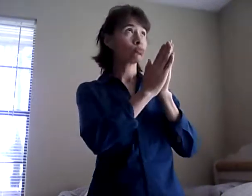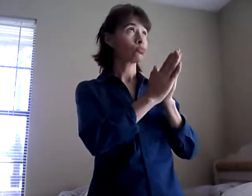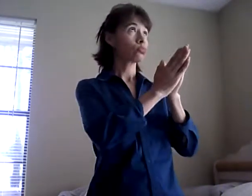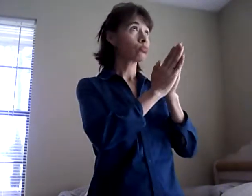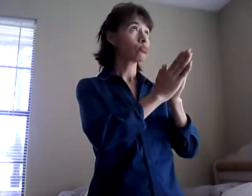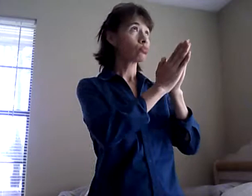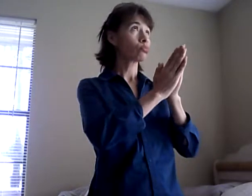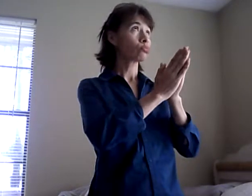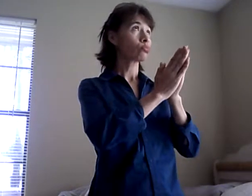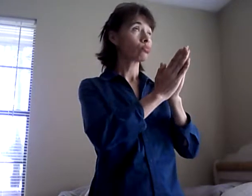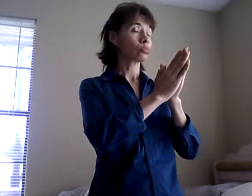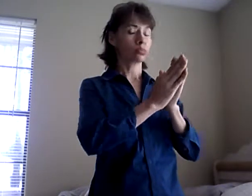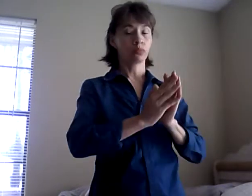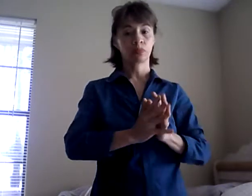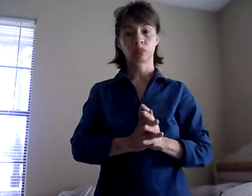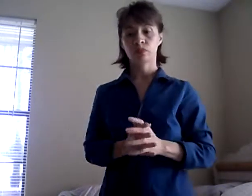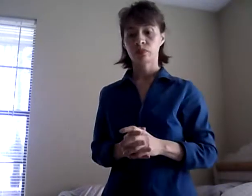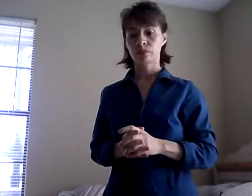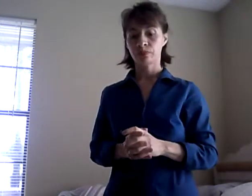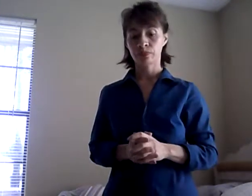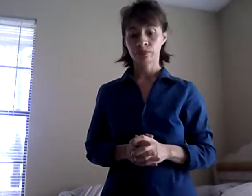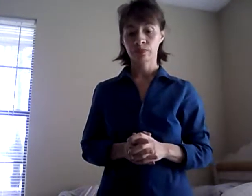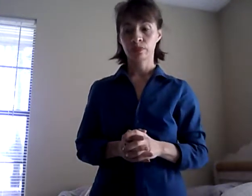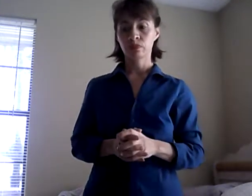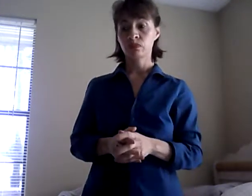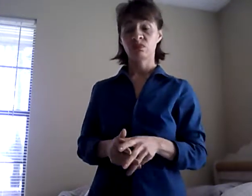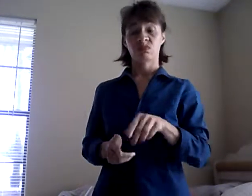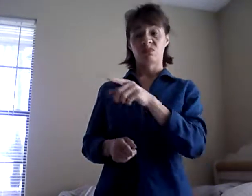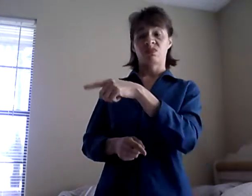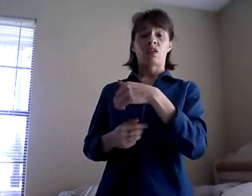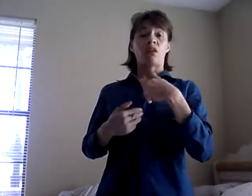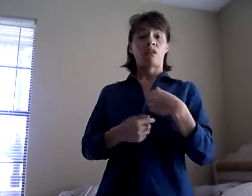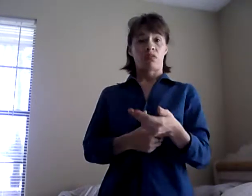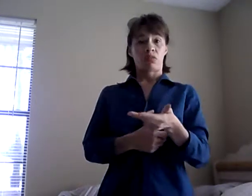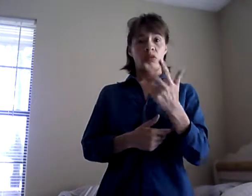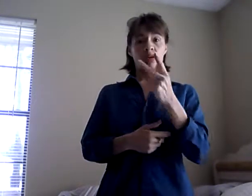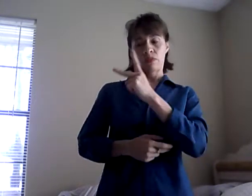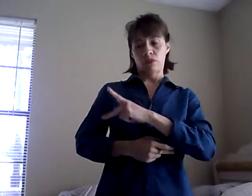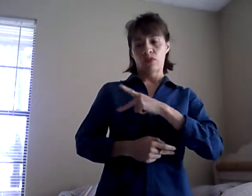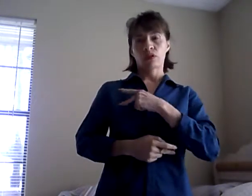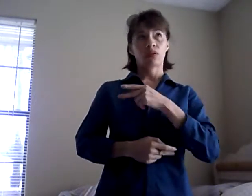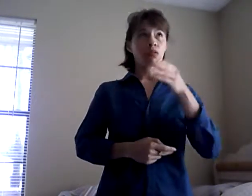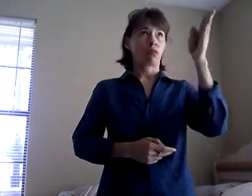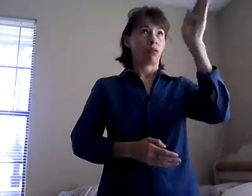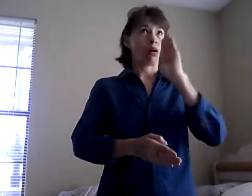And they have a big person, the chisiba.